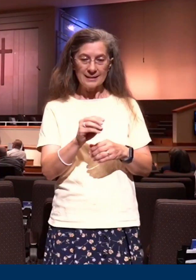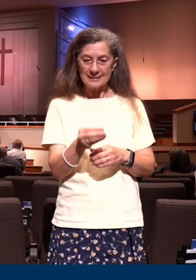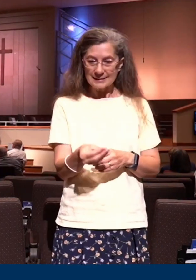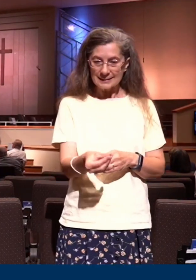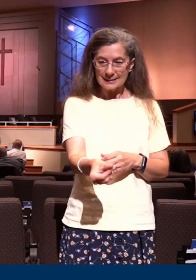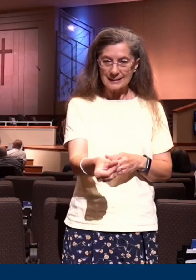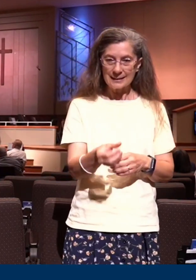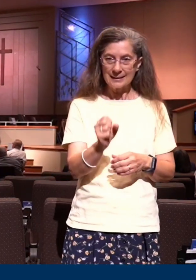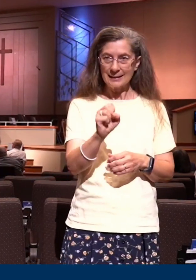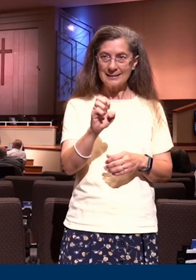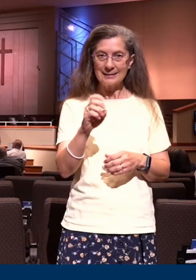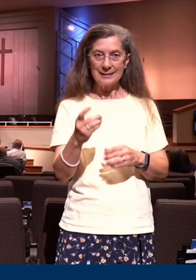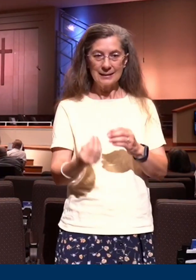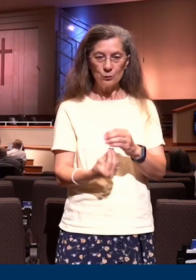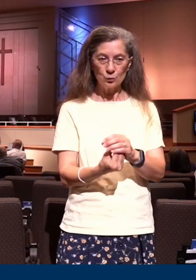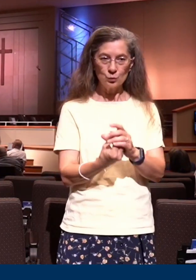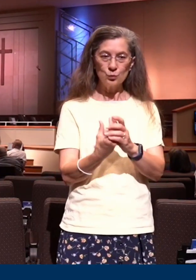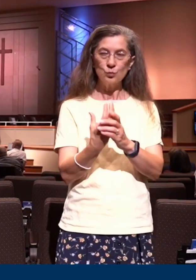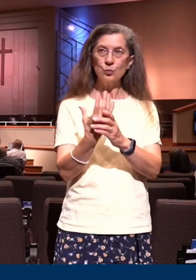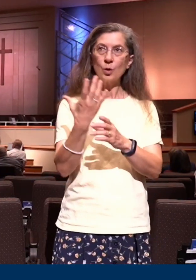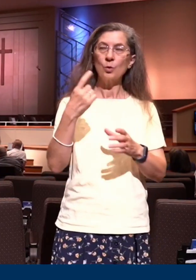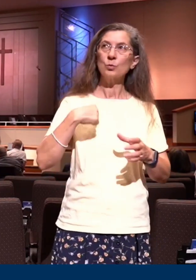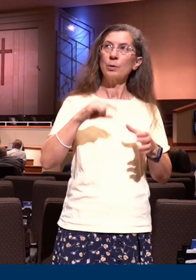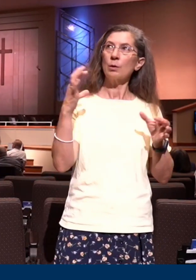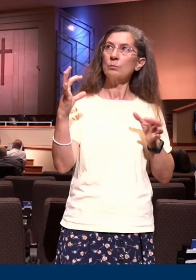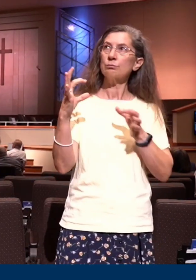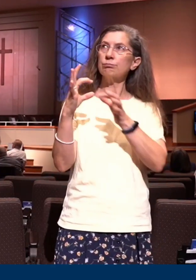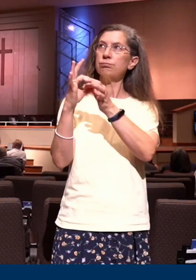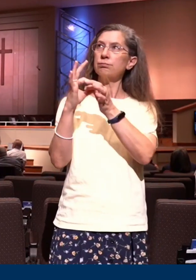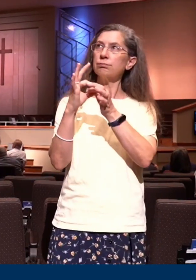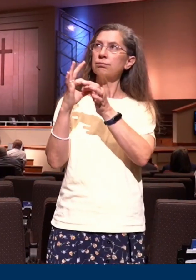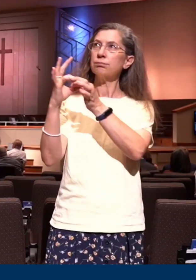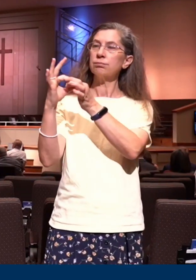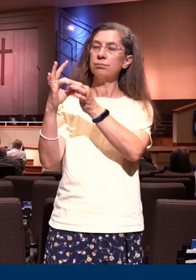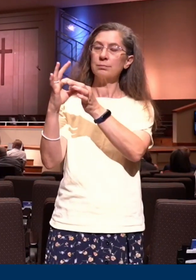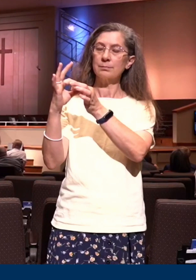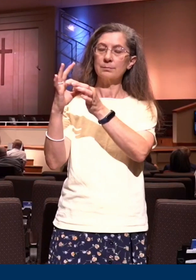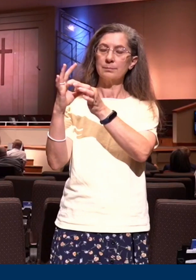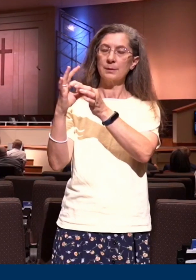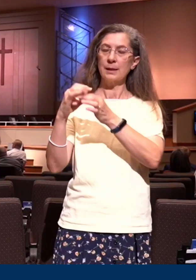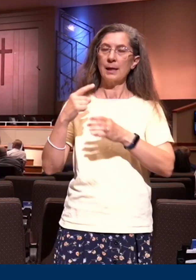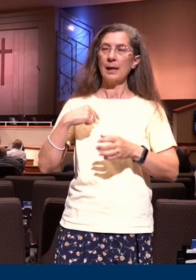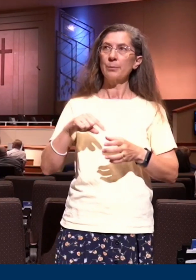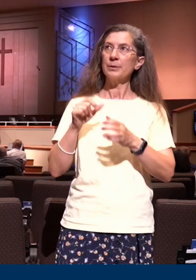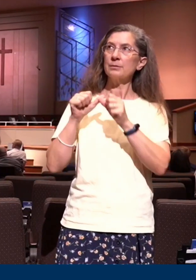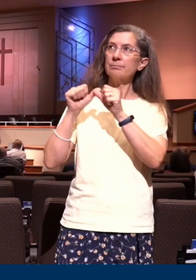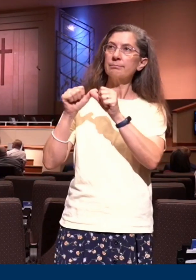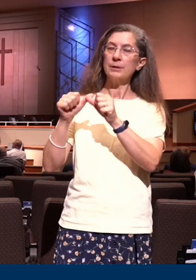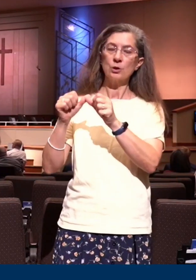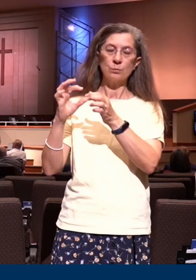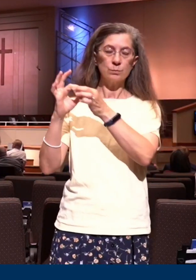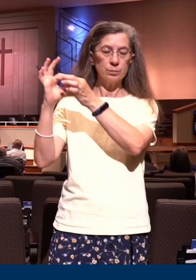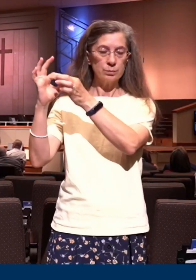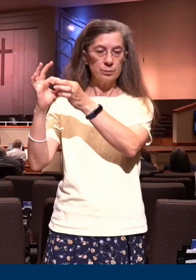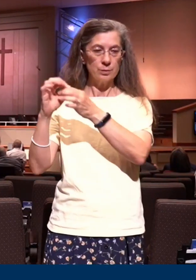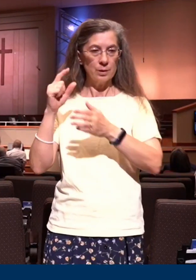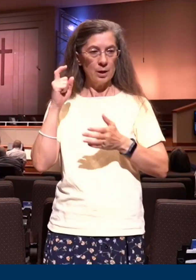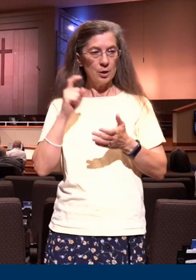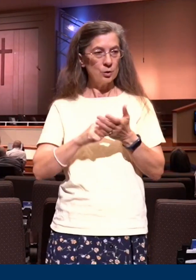with Christ. And so we were planted, but we are planted with the Lord. And notice it says in verse five, if we